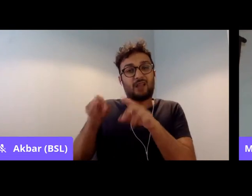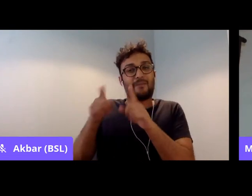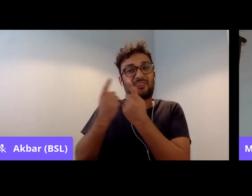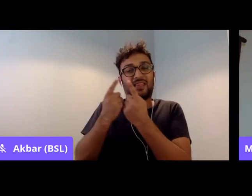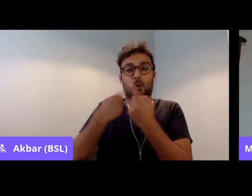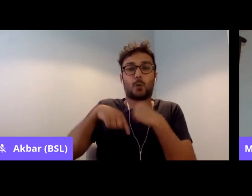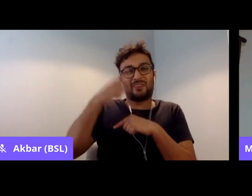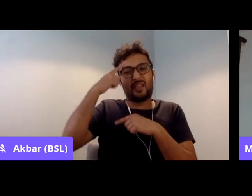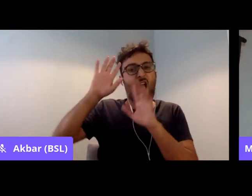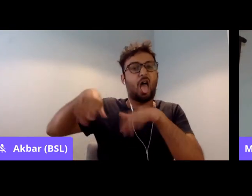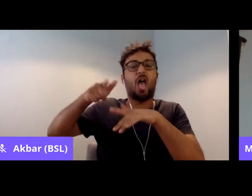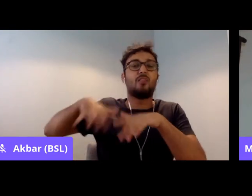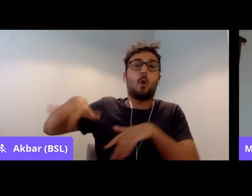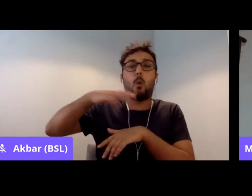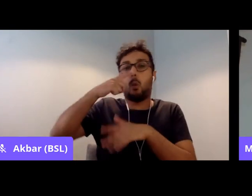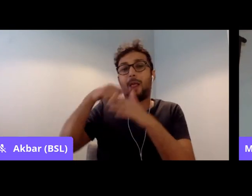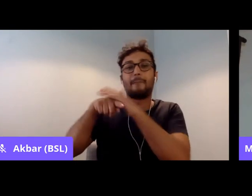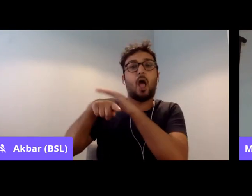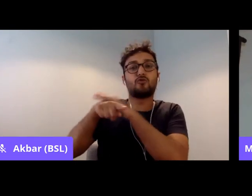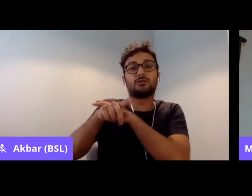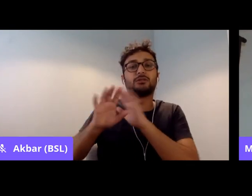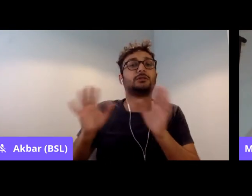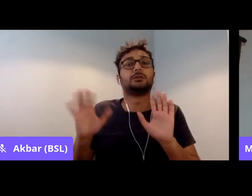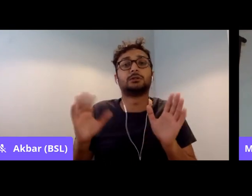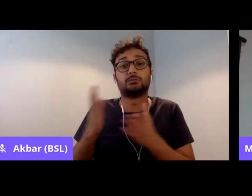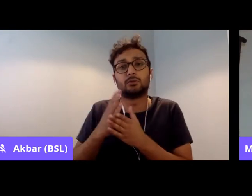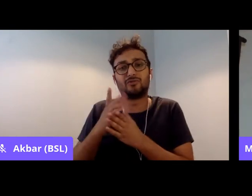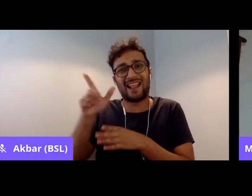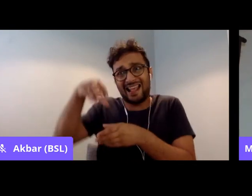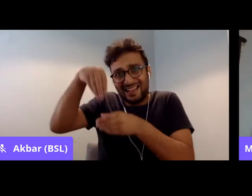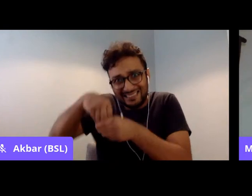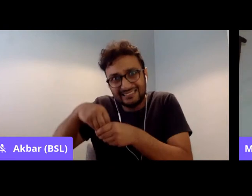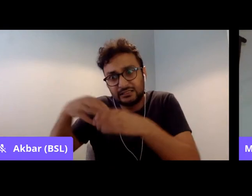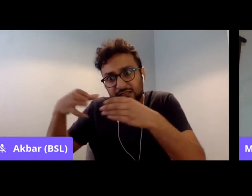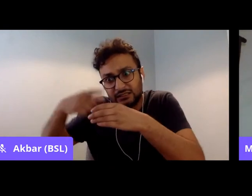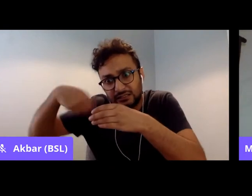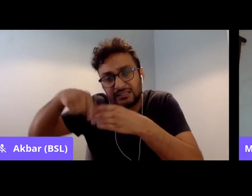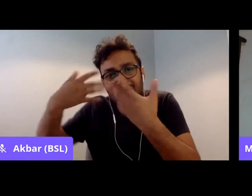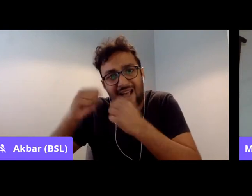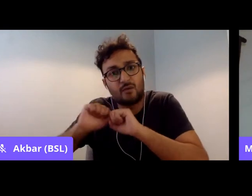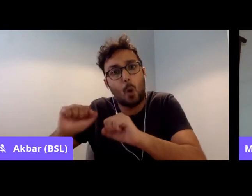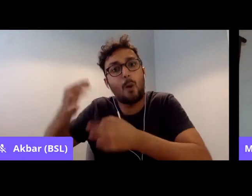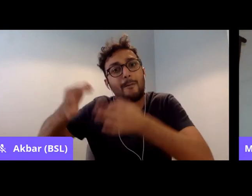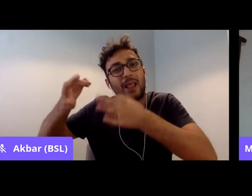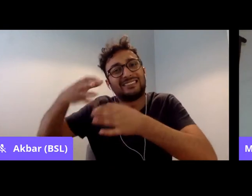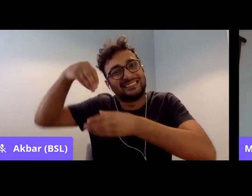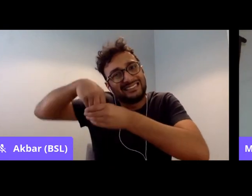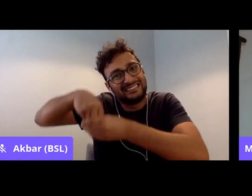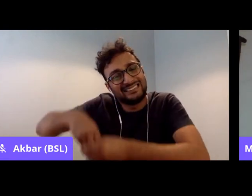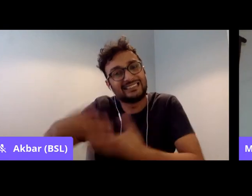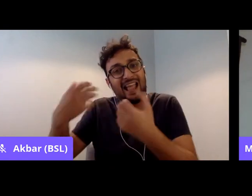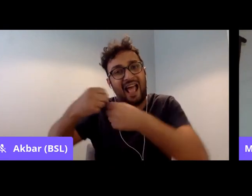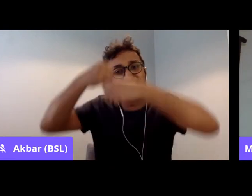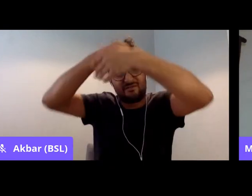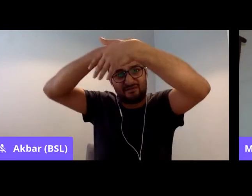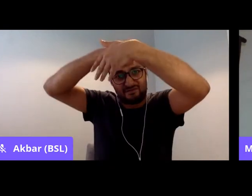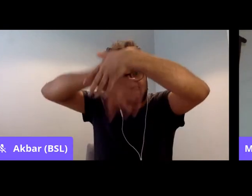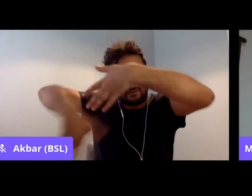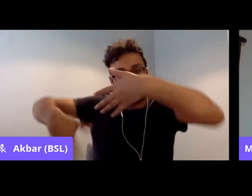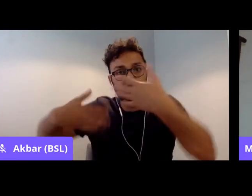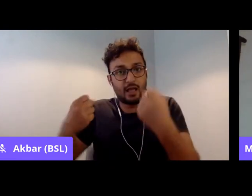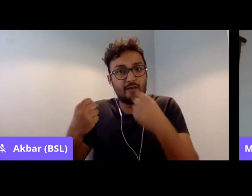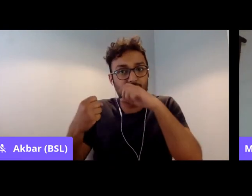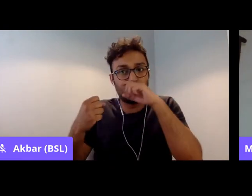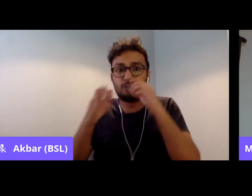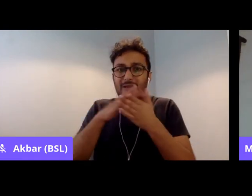one thing is, is to actually get involved in that kind of politics, and to also allow that to inform how we build our own programmes here in